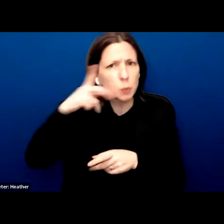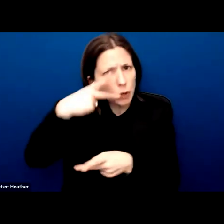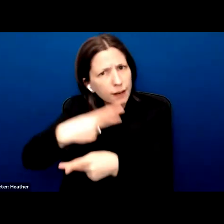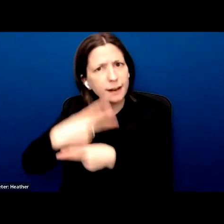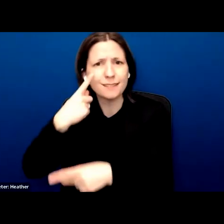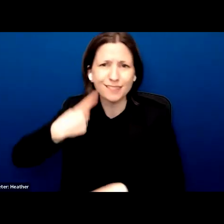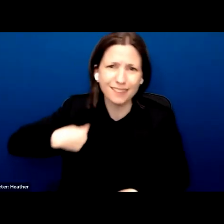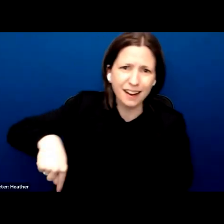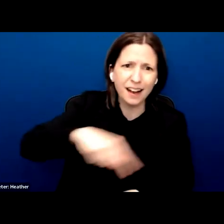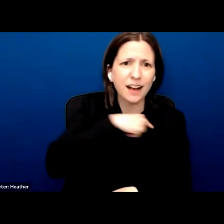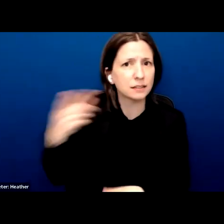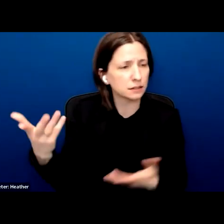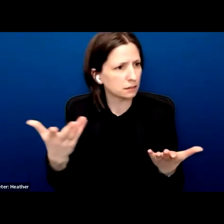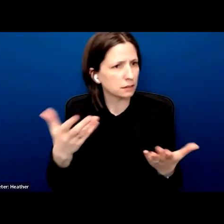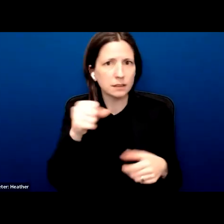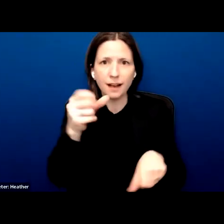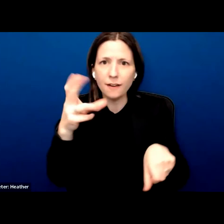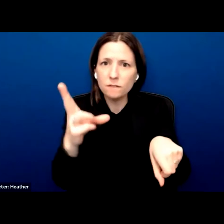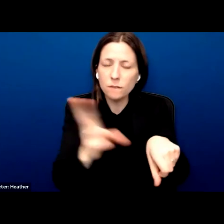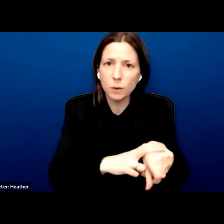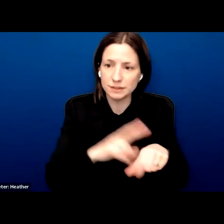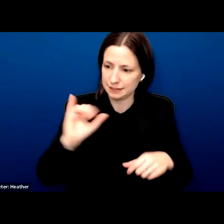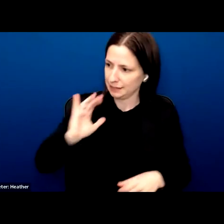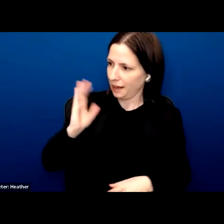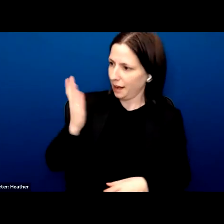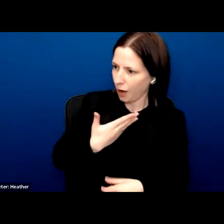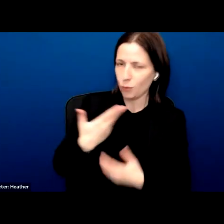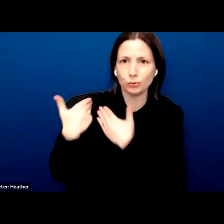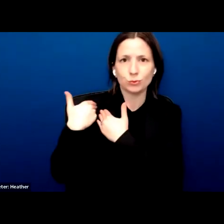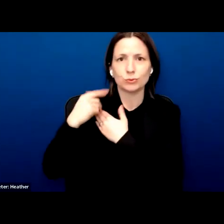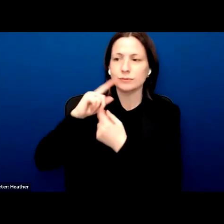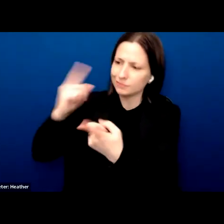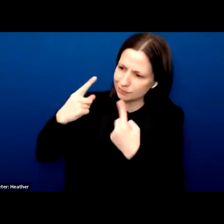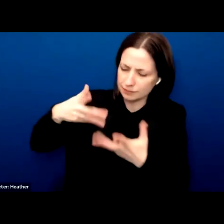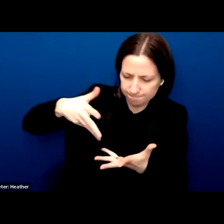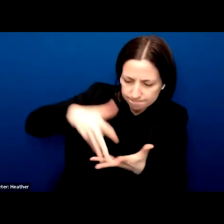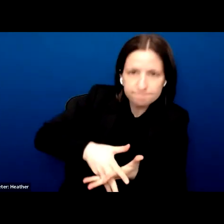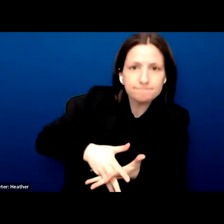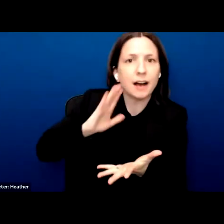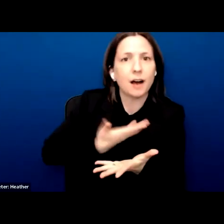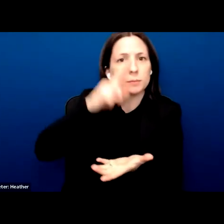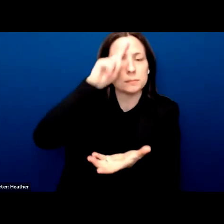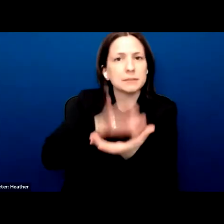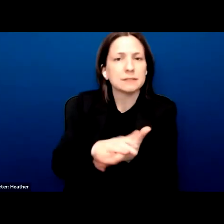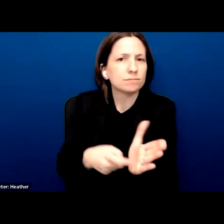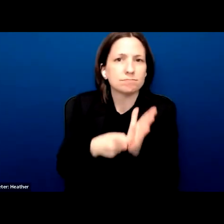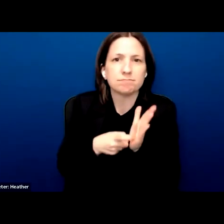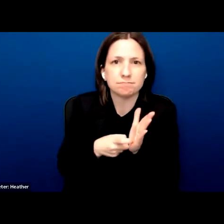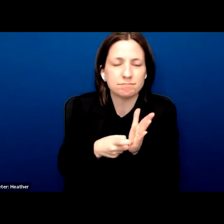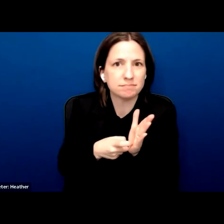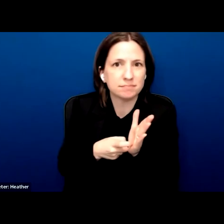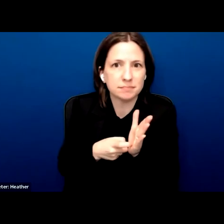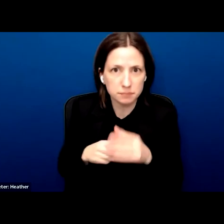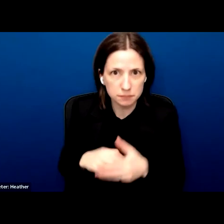the response is always, of course, yes, it's imperative. It's embedded in our faith tradition. Faith communities